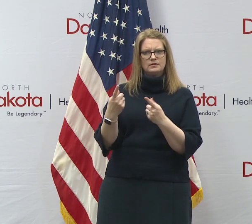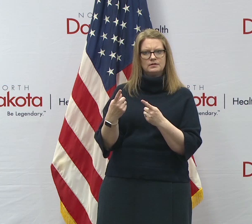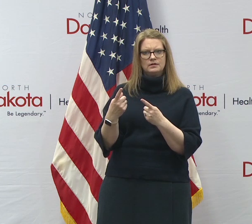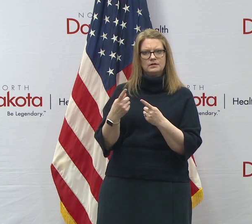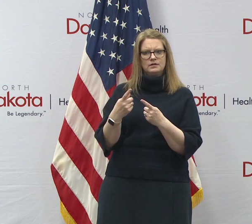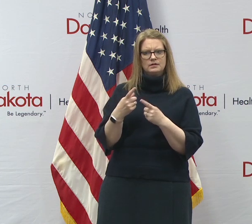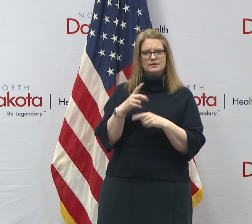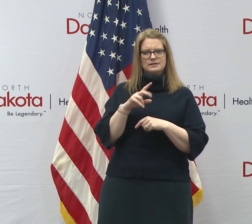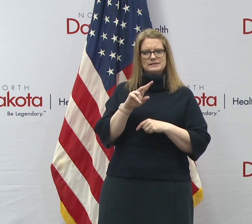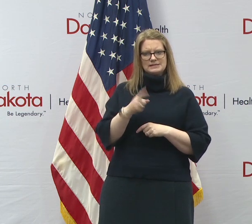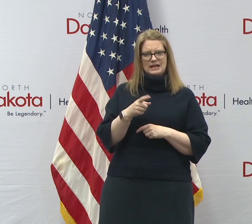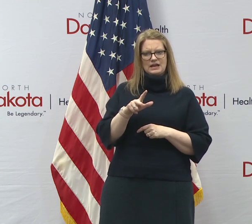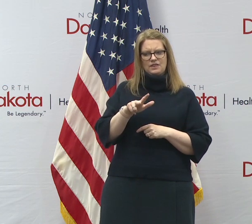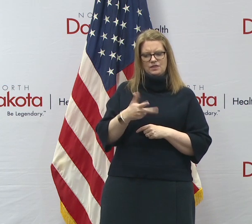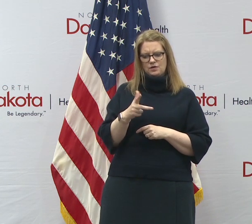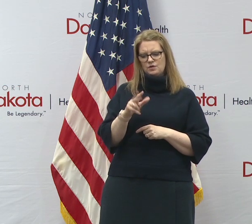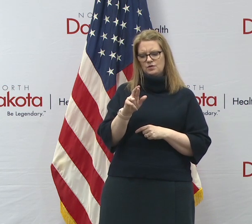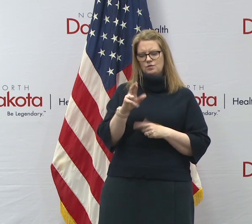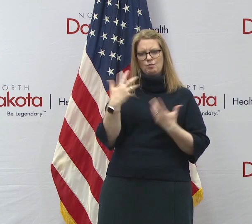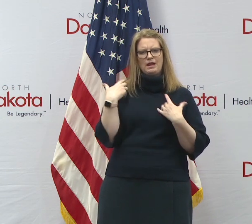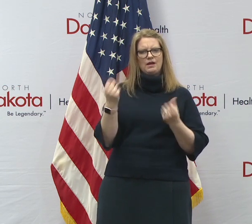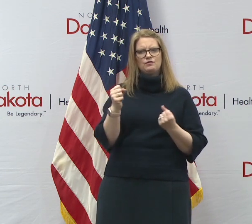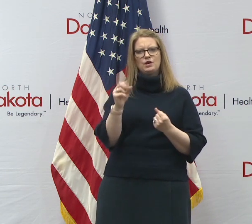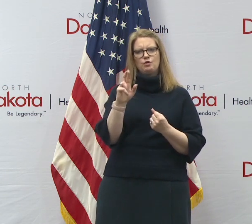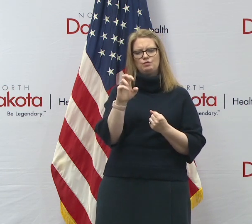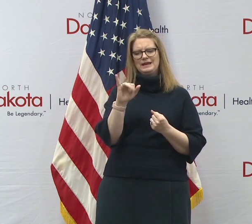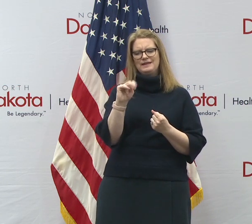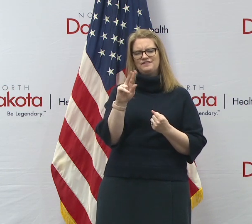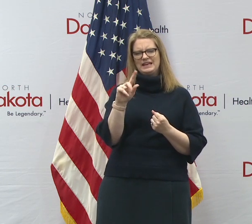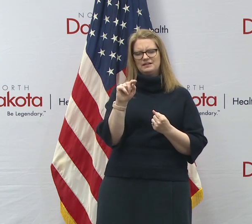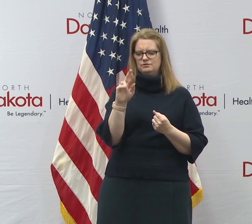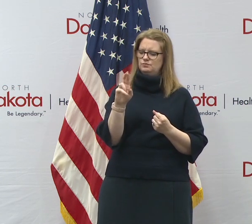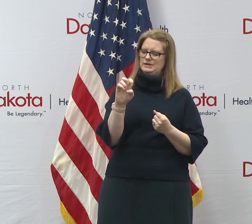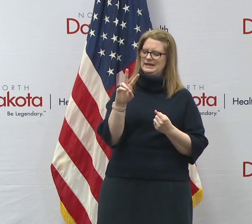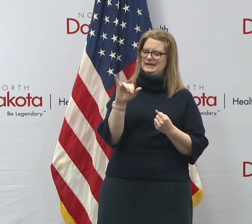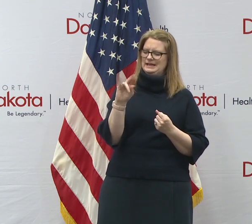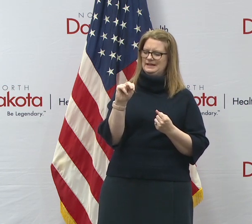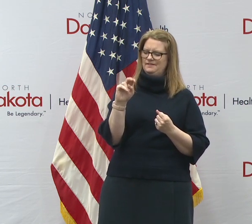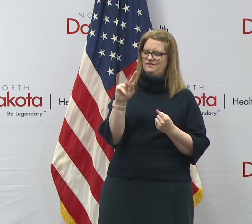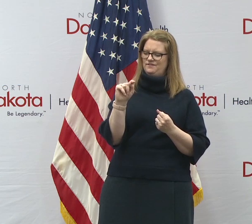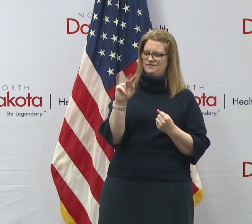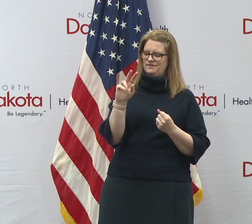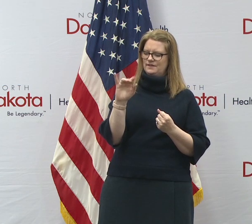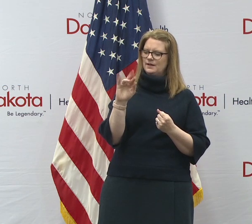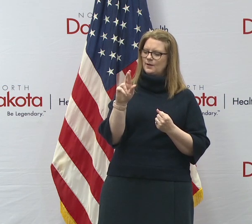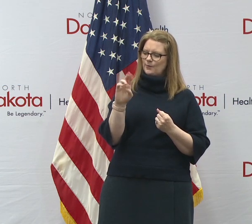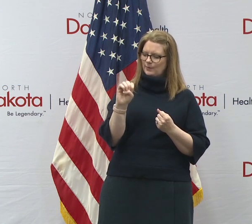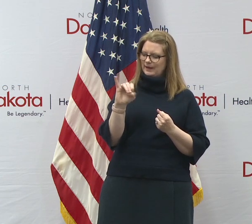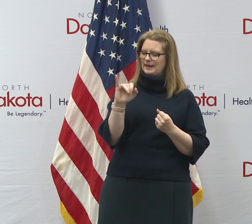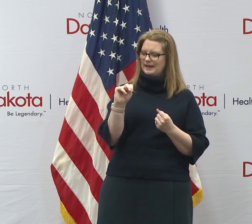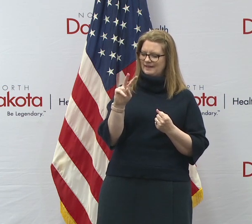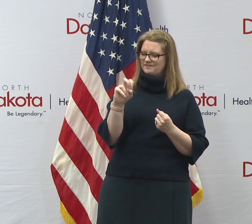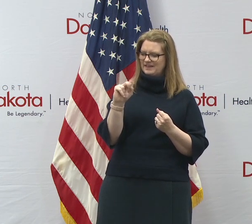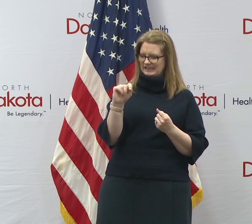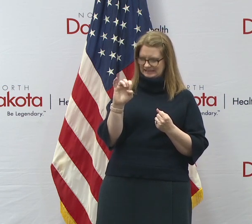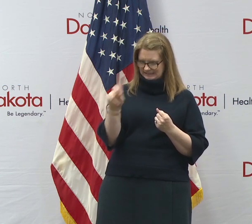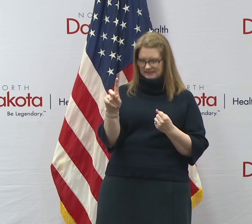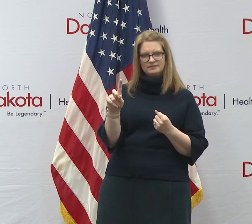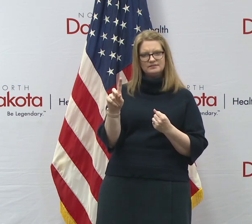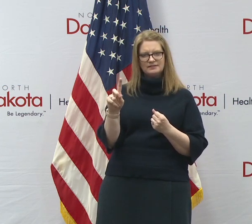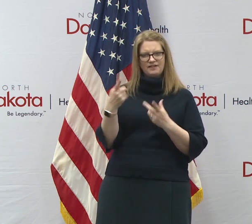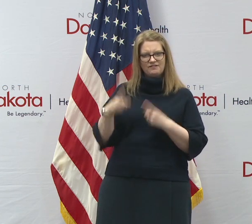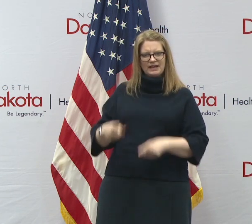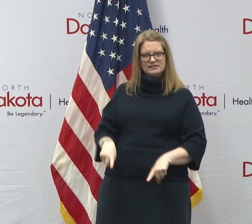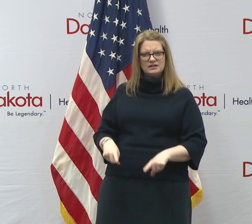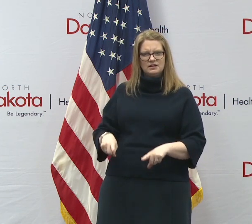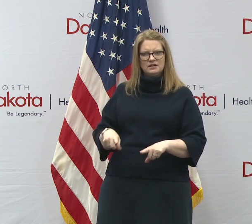reinvented, reinvented events that we held, uh, in North Dakota. Uh, we did training for the entire audience, issued Narcan to those